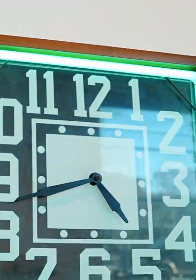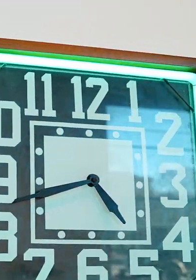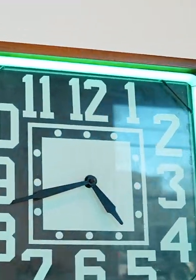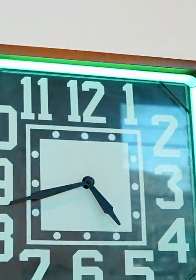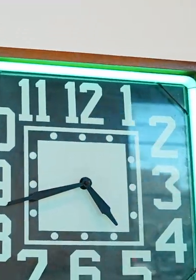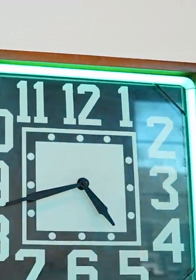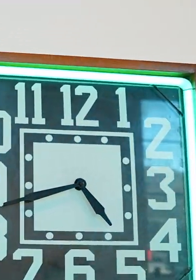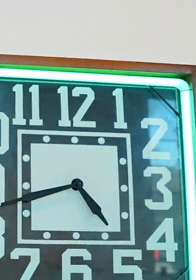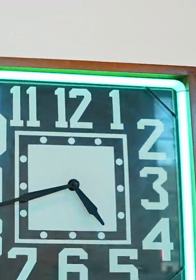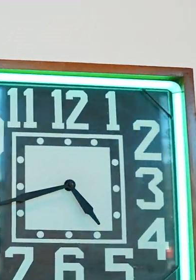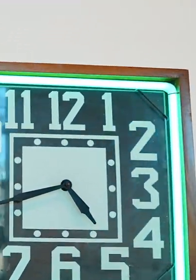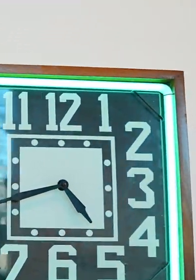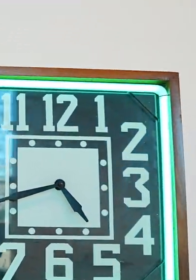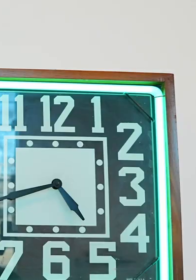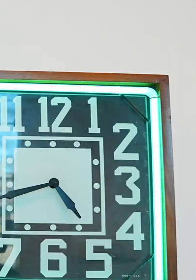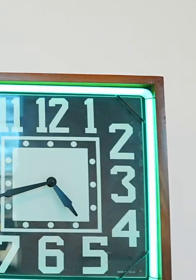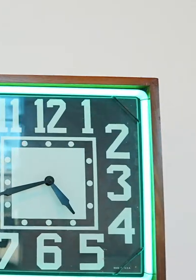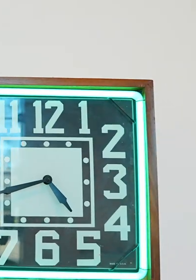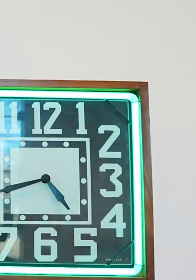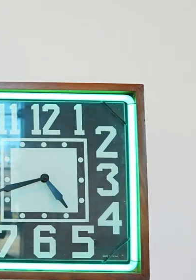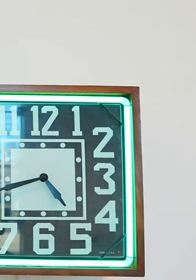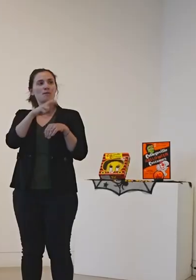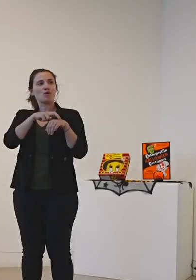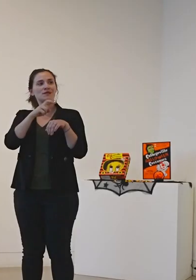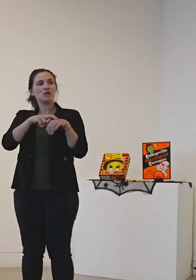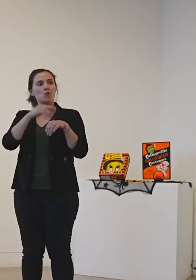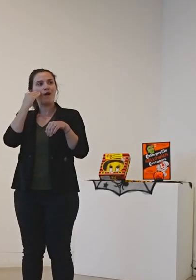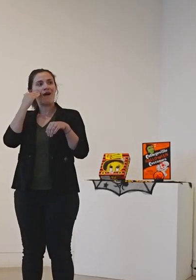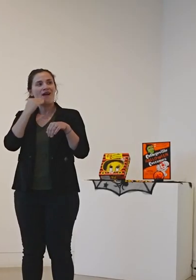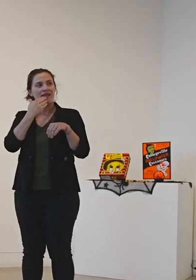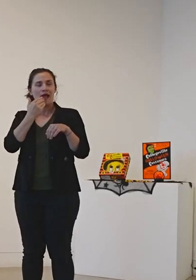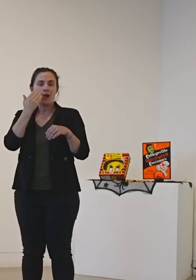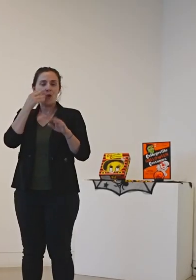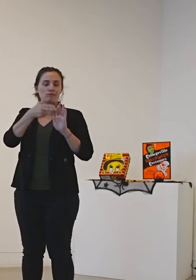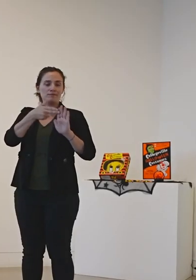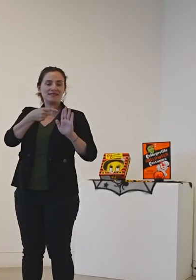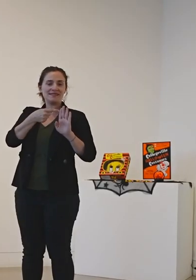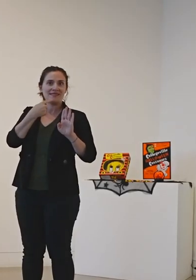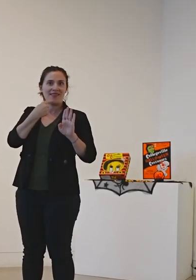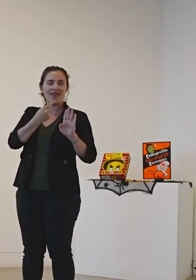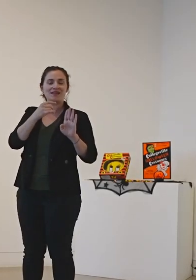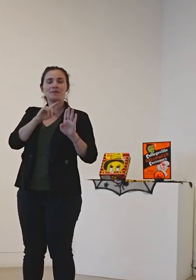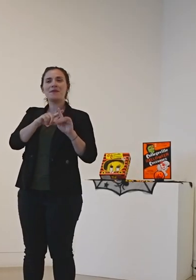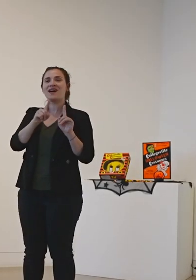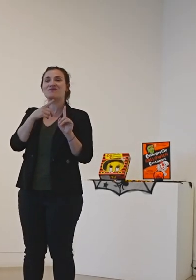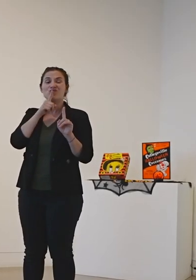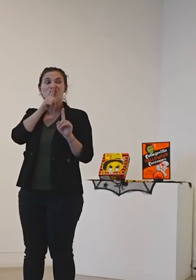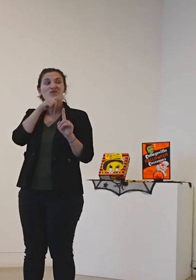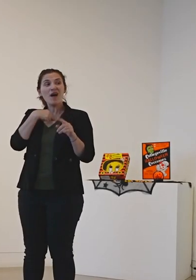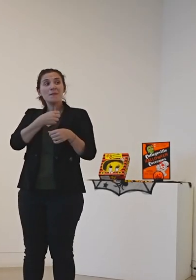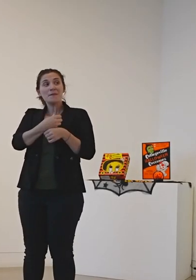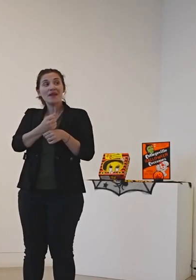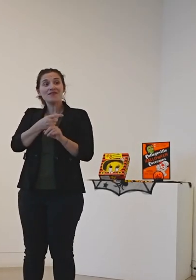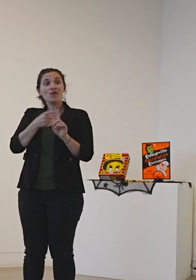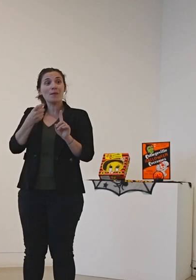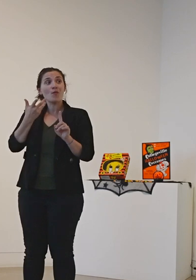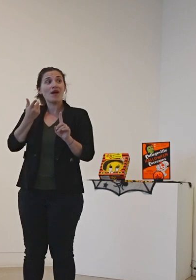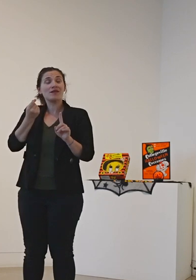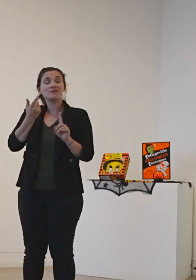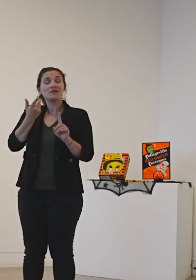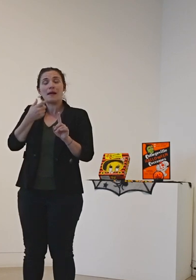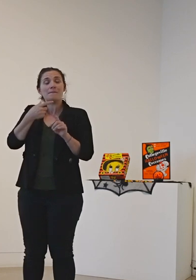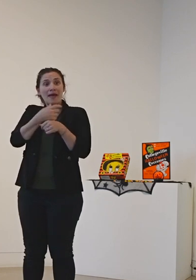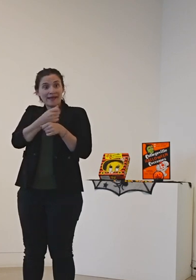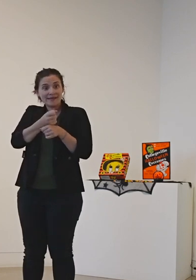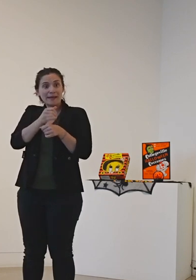The Mr. Potato Head, I guess it says it on the little thing, but I had I had made him and I was going to